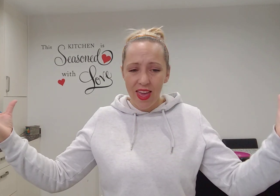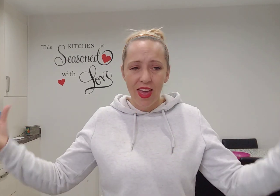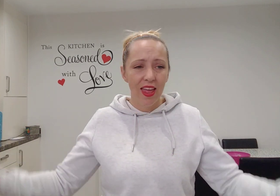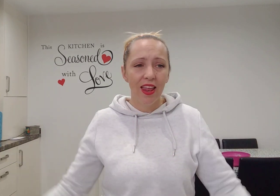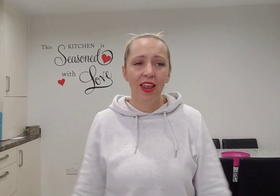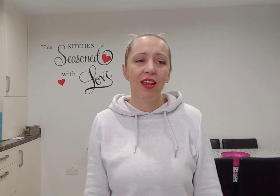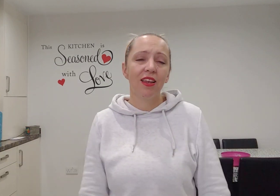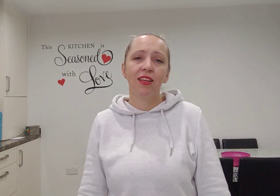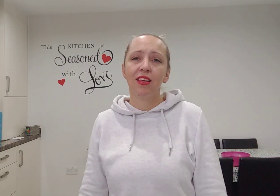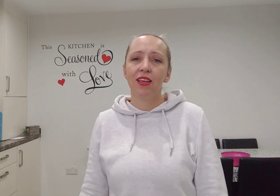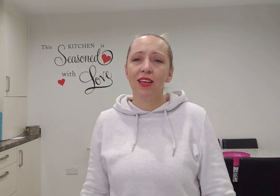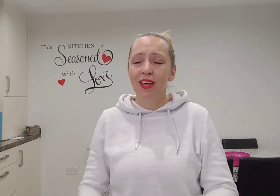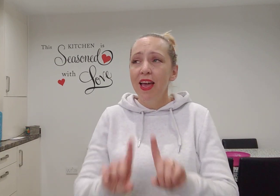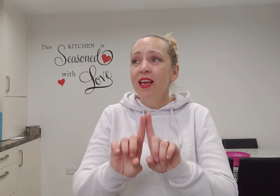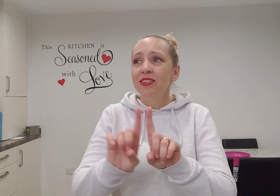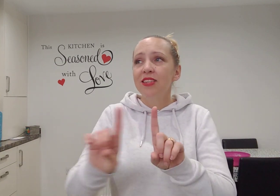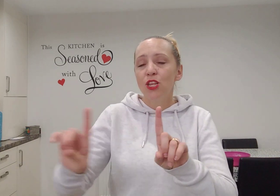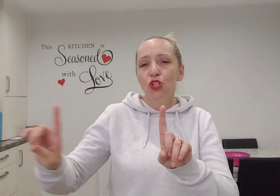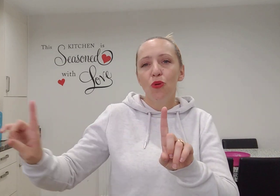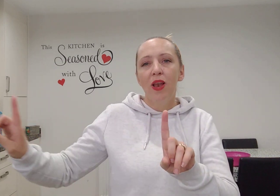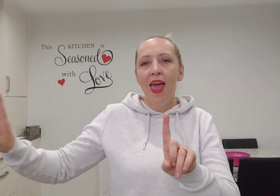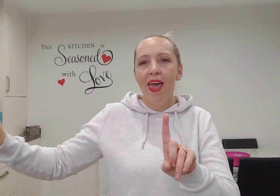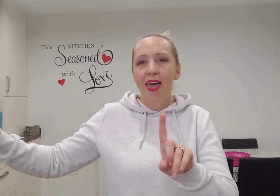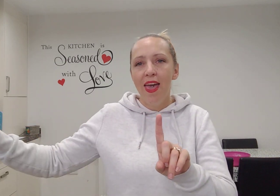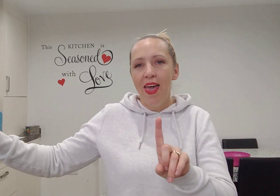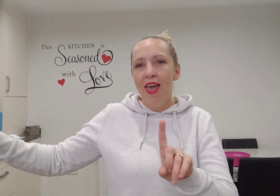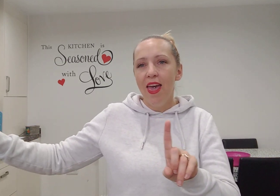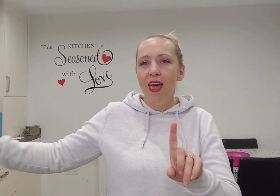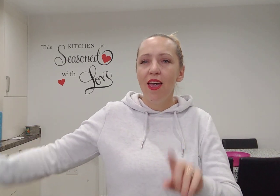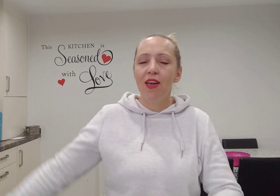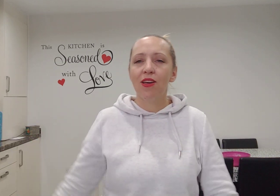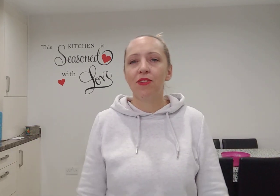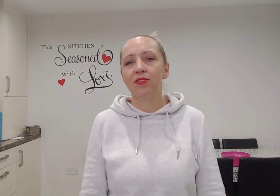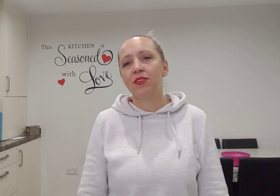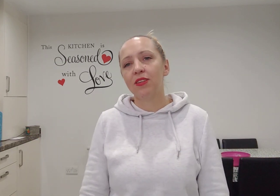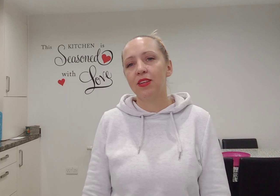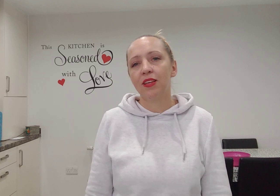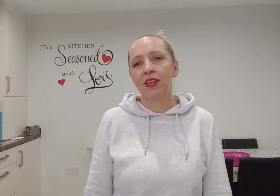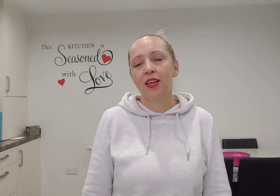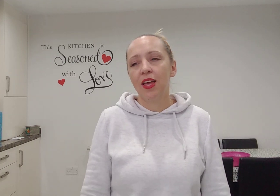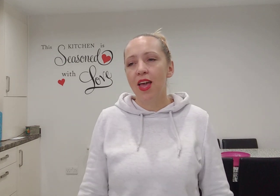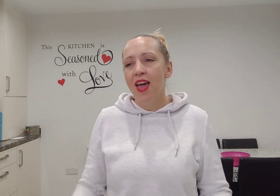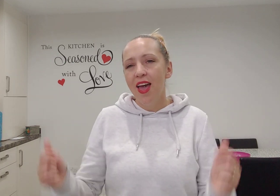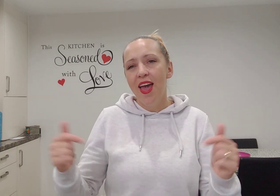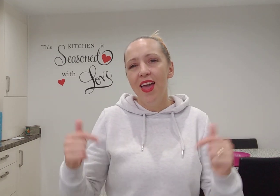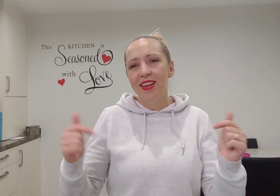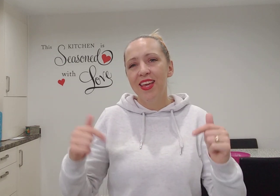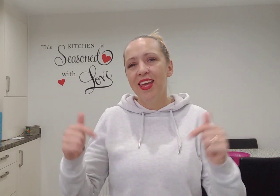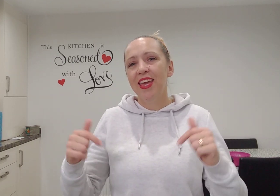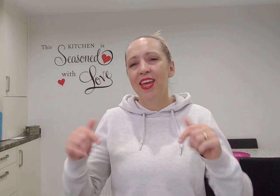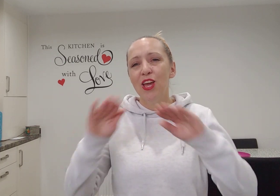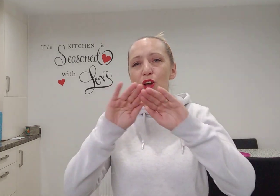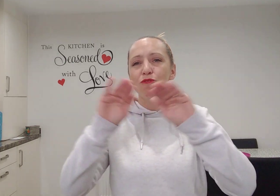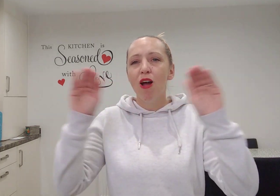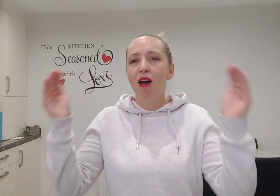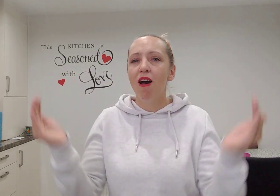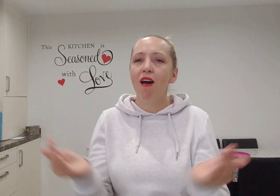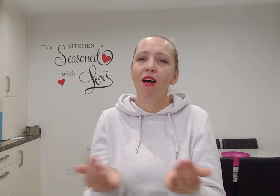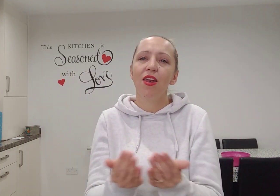since you've lived And here on